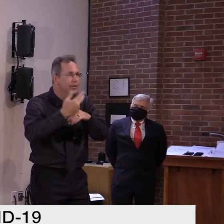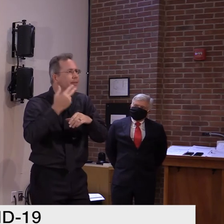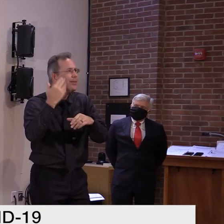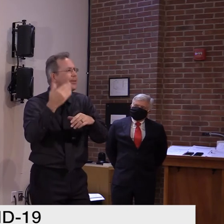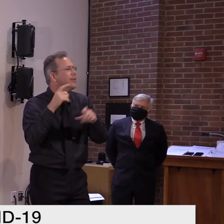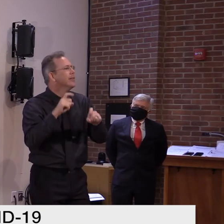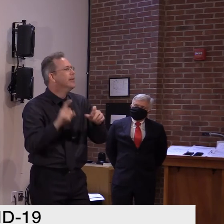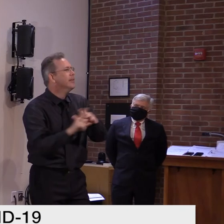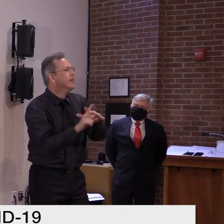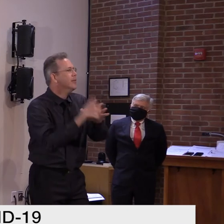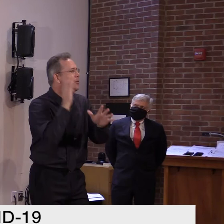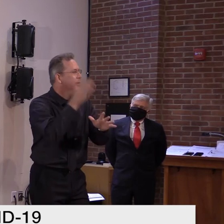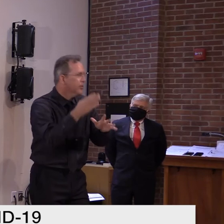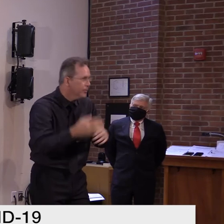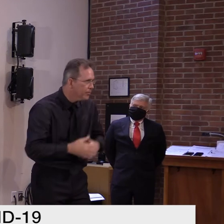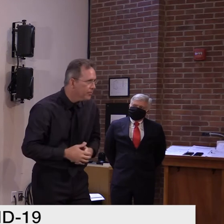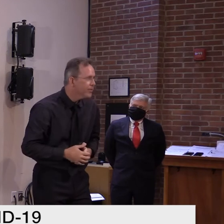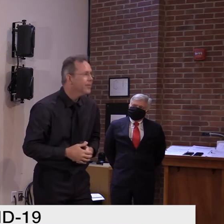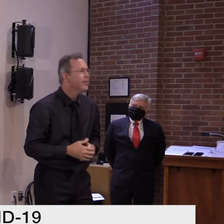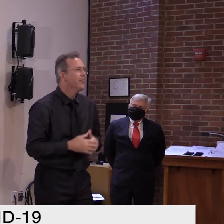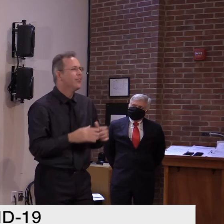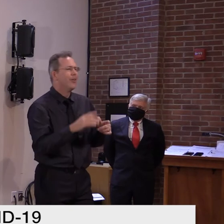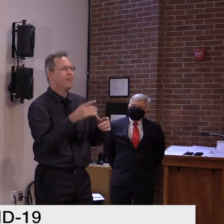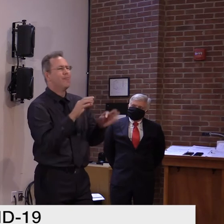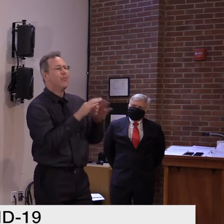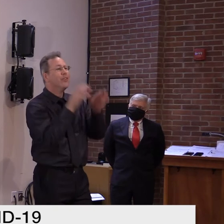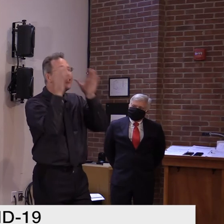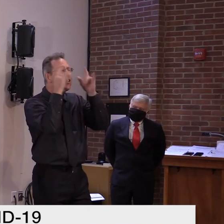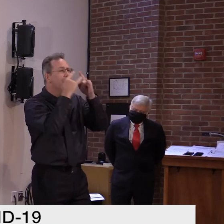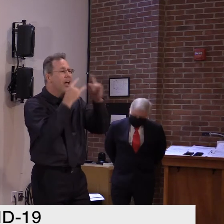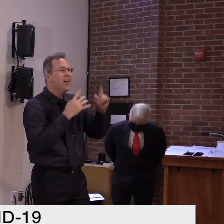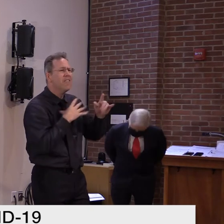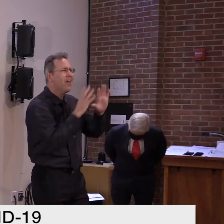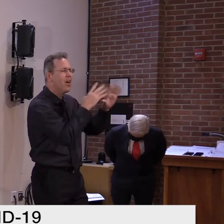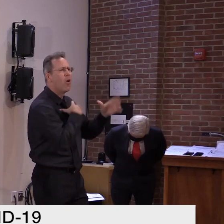deer camp with this group of people, uh, outside of their households.